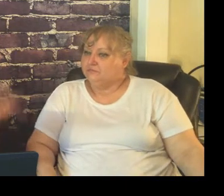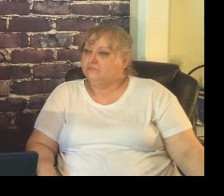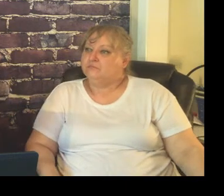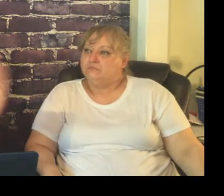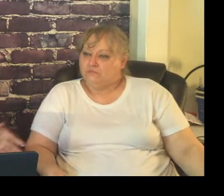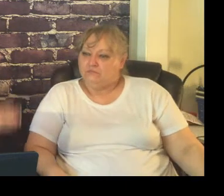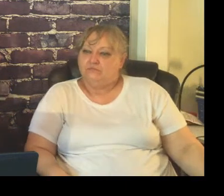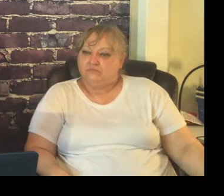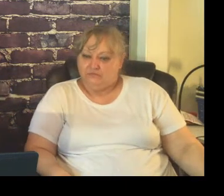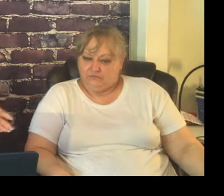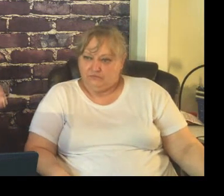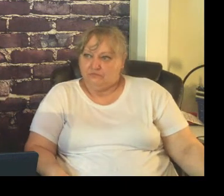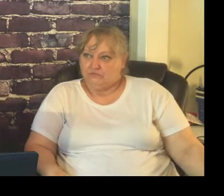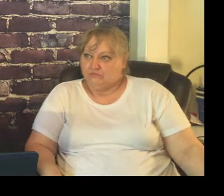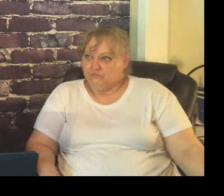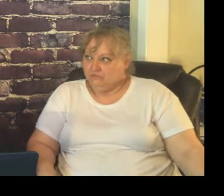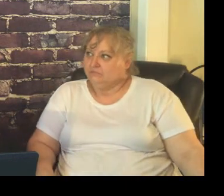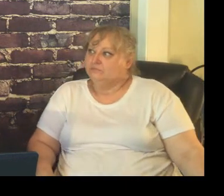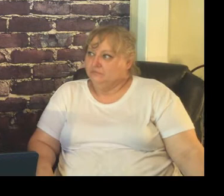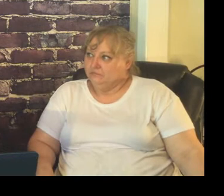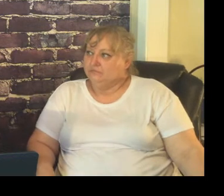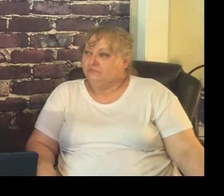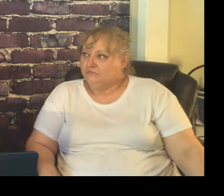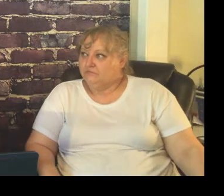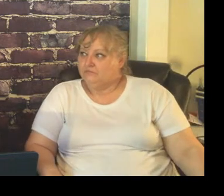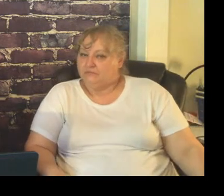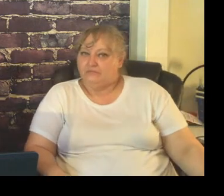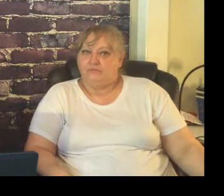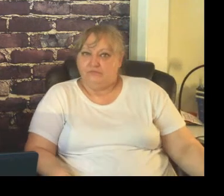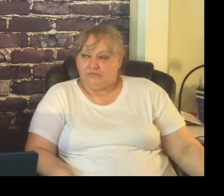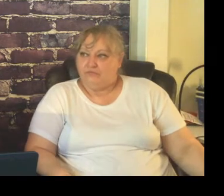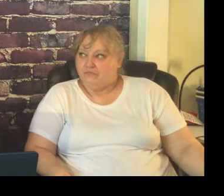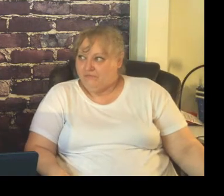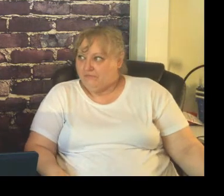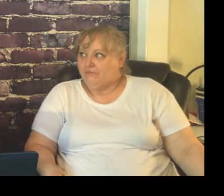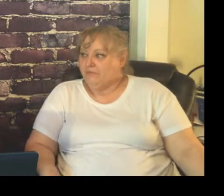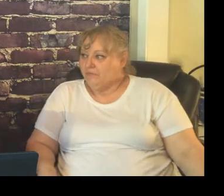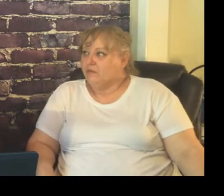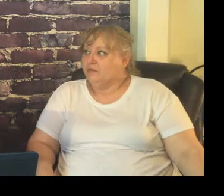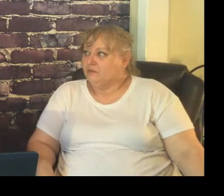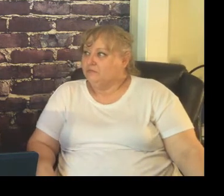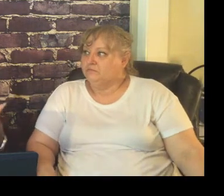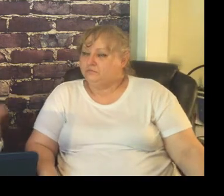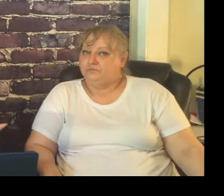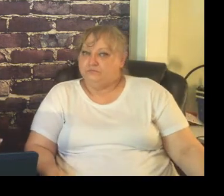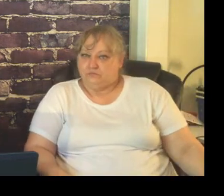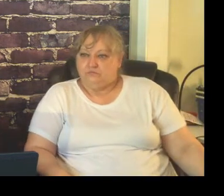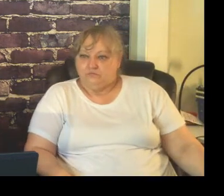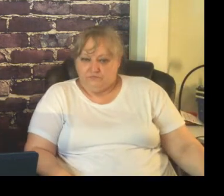going through understanding what interests them what did they like what did they want me to know about them and I made sure that I made that a big deal